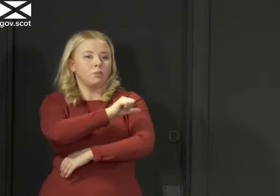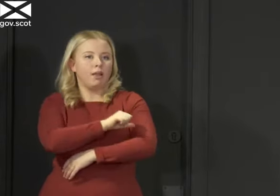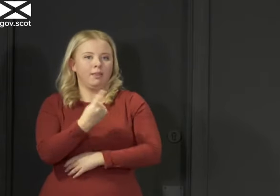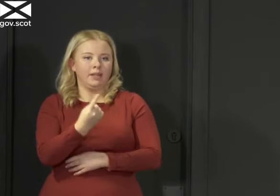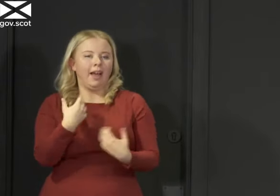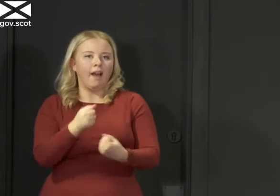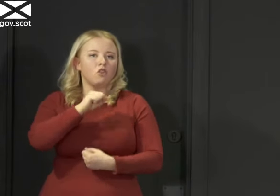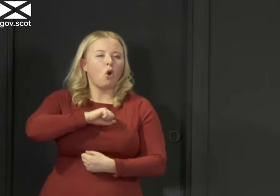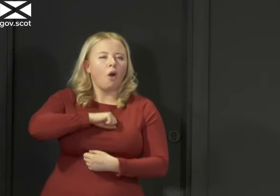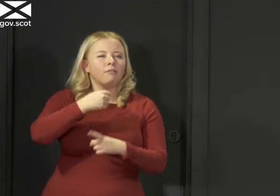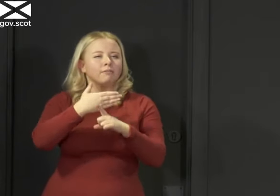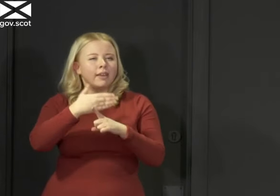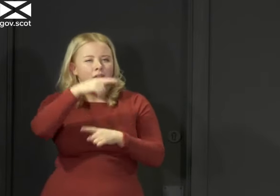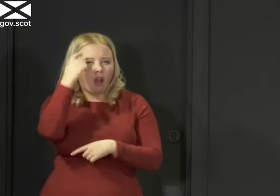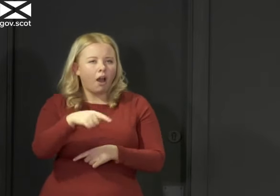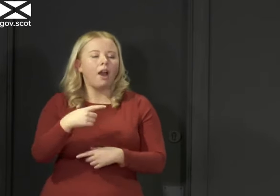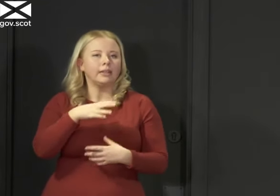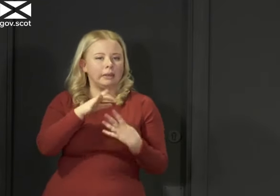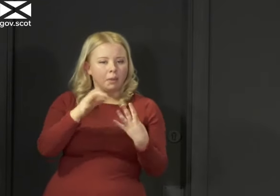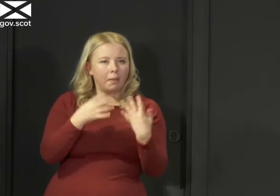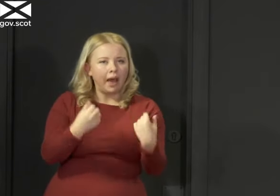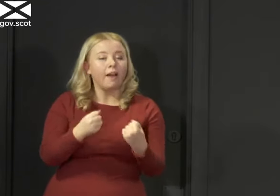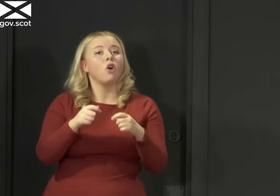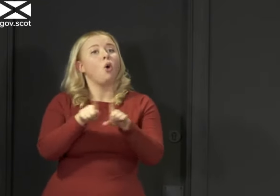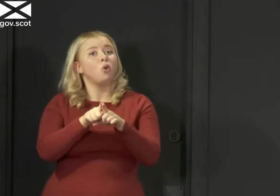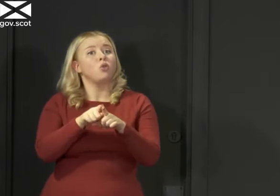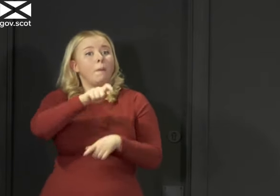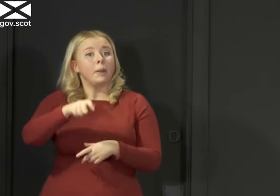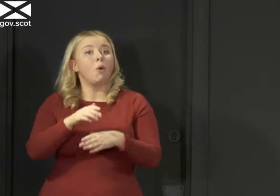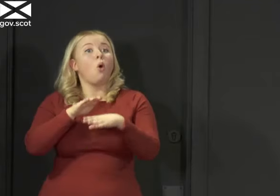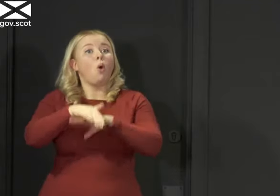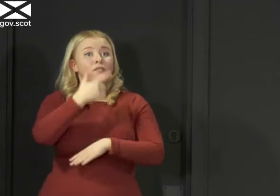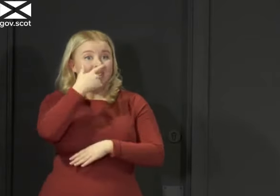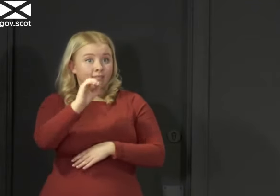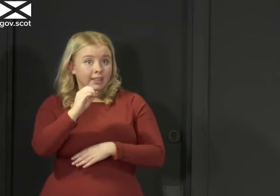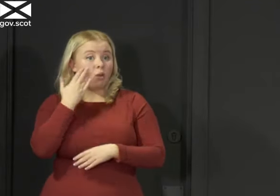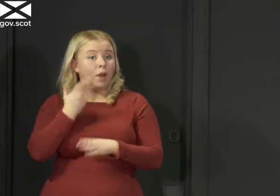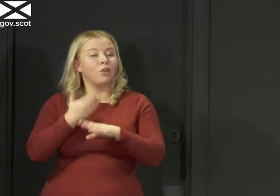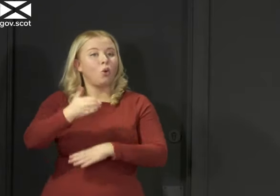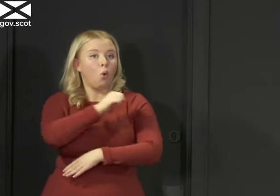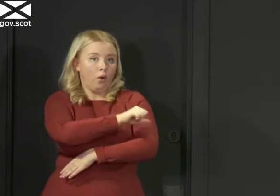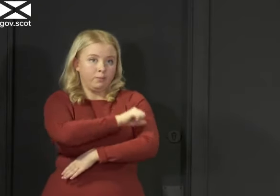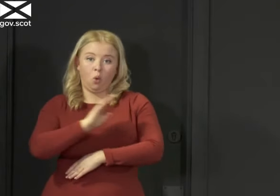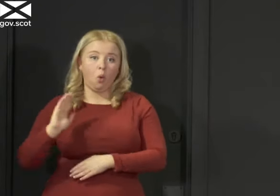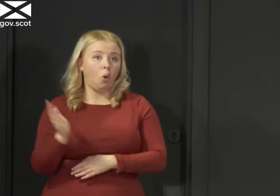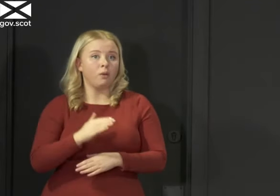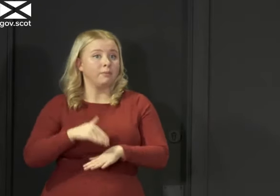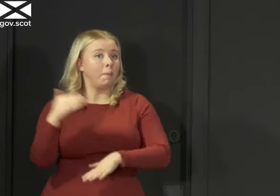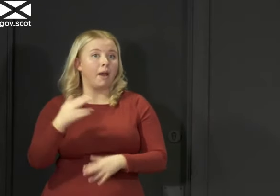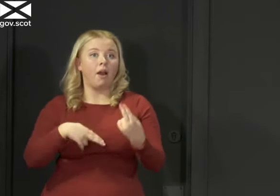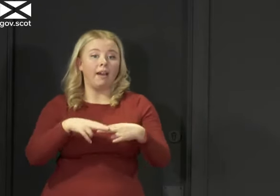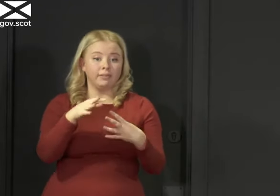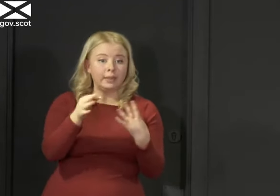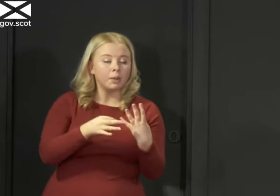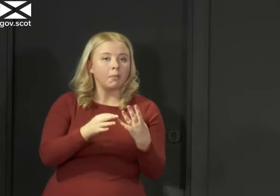virus, and all those who are admitted to hospital who are over the age of 70, whether they have symptoms of the virus or